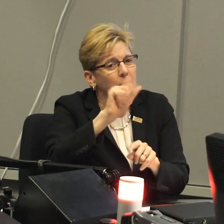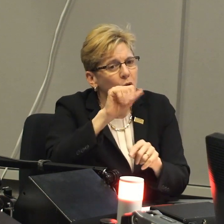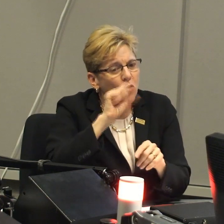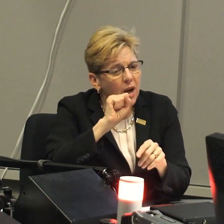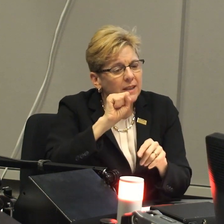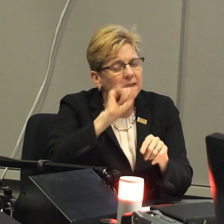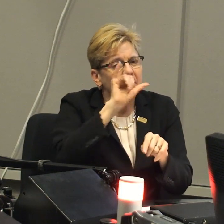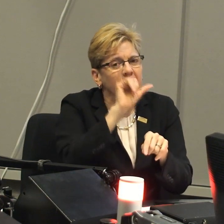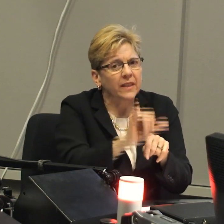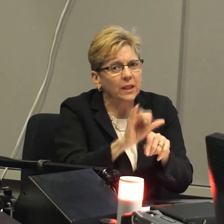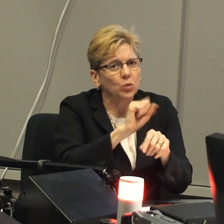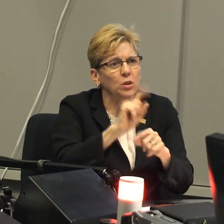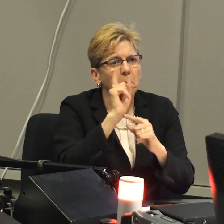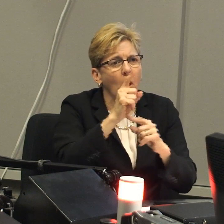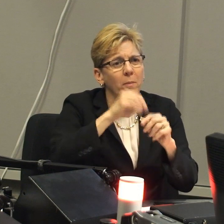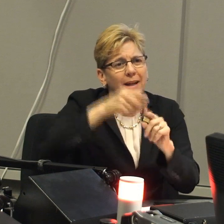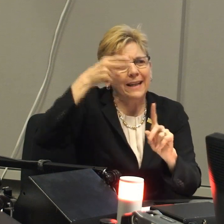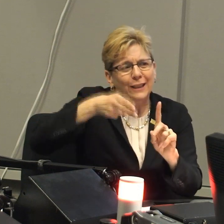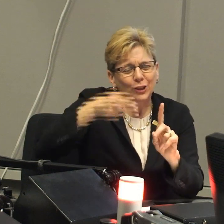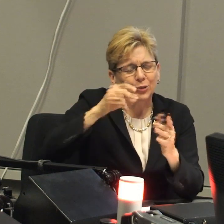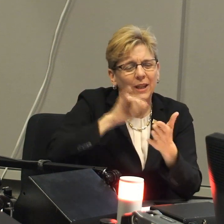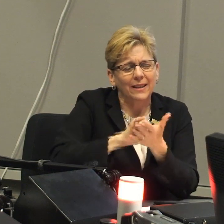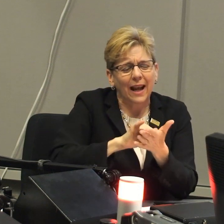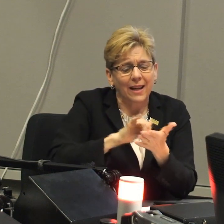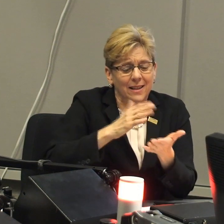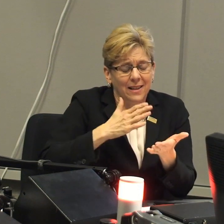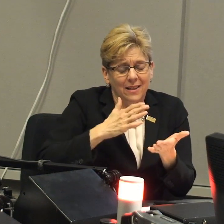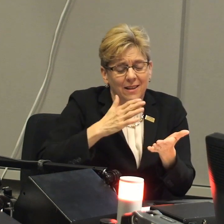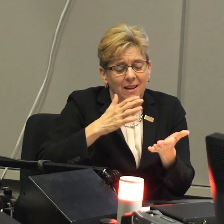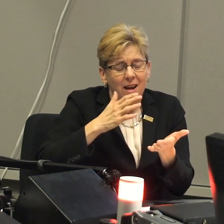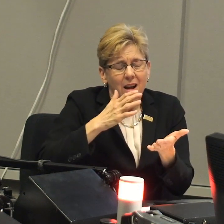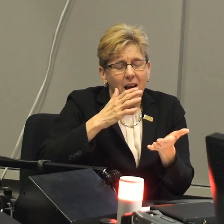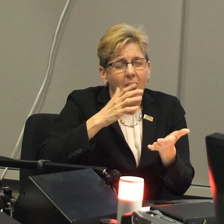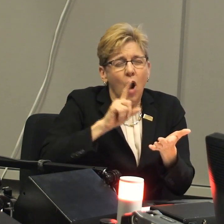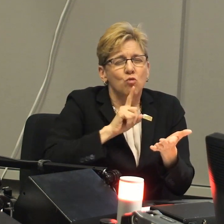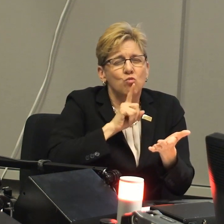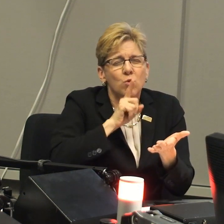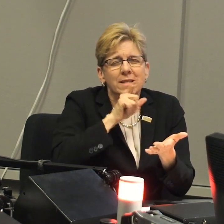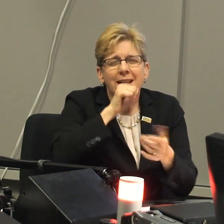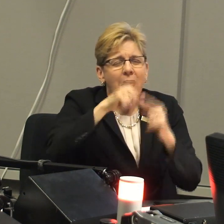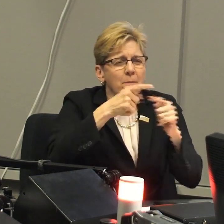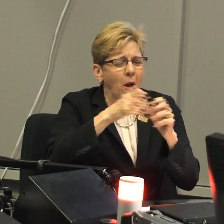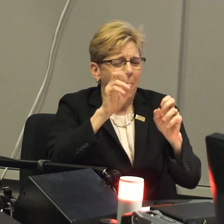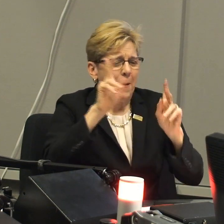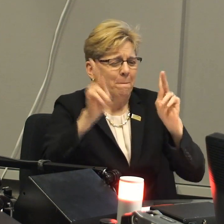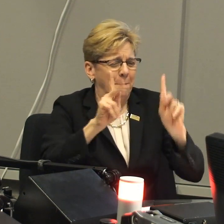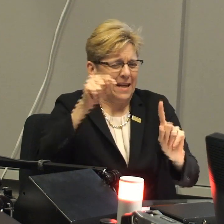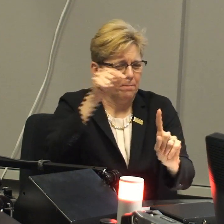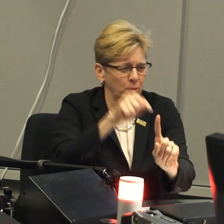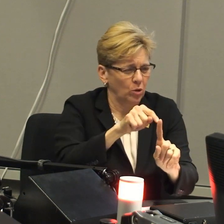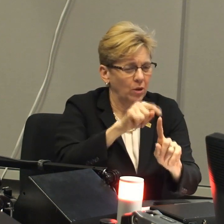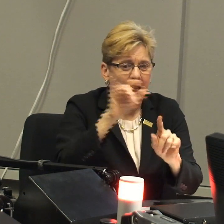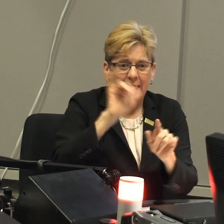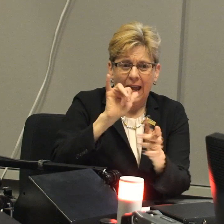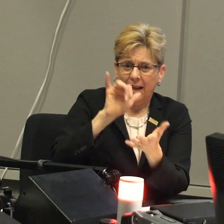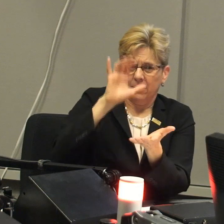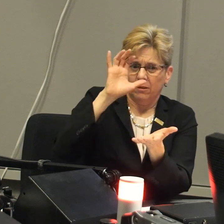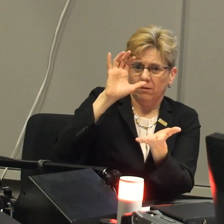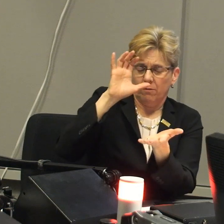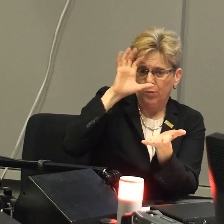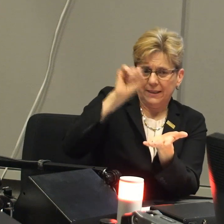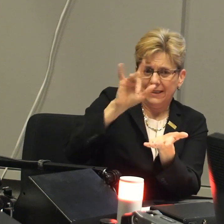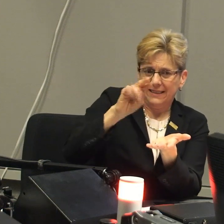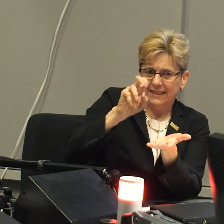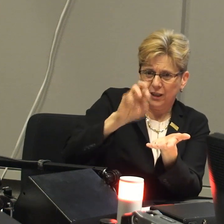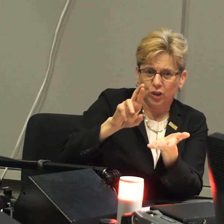And what happened after that? This was a moment in history that, truly, it was not about the